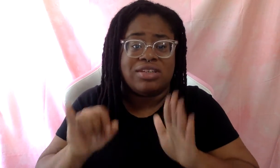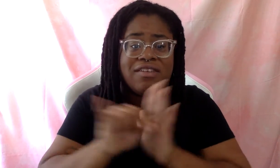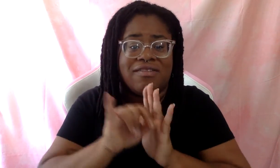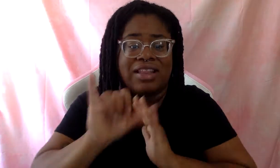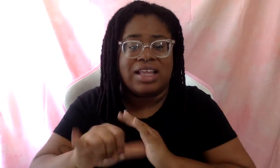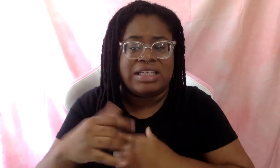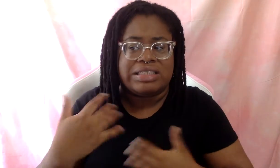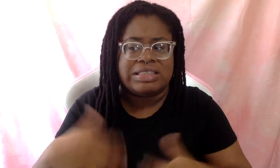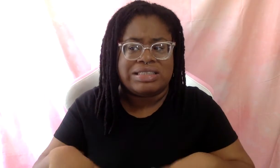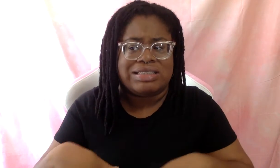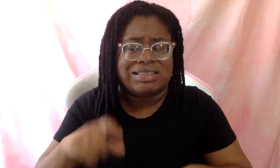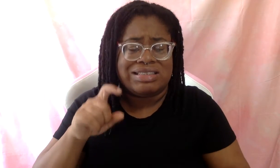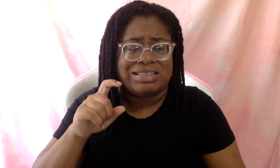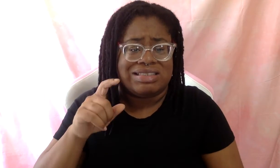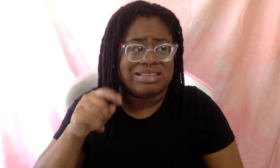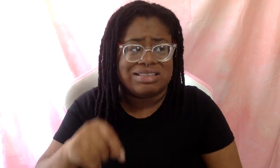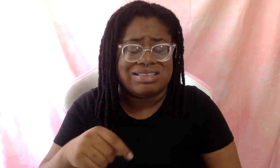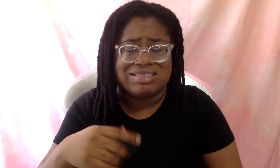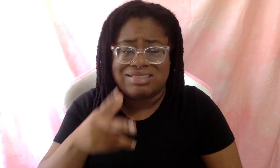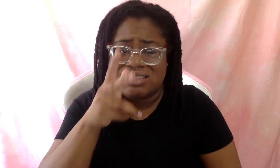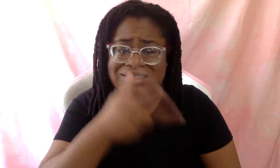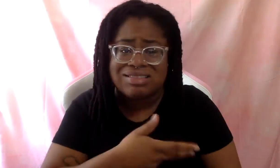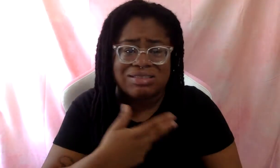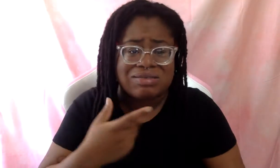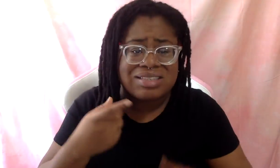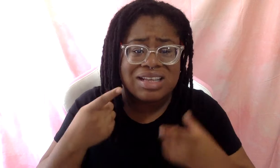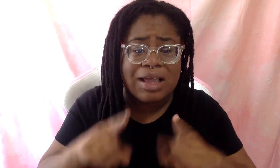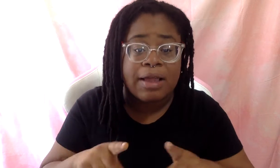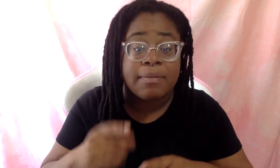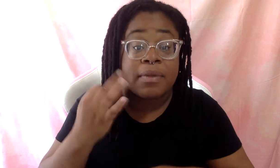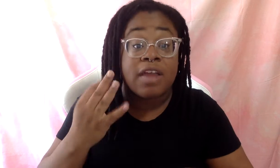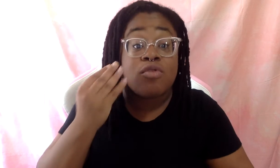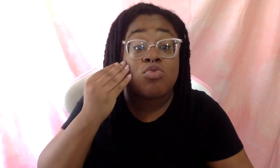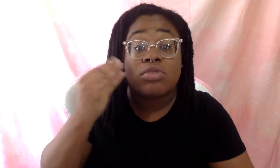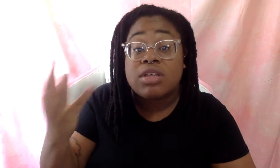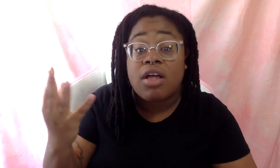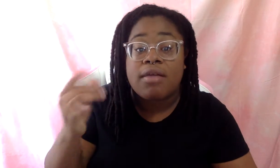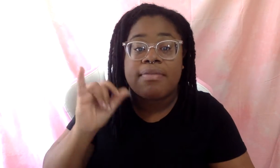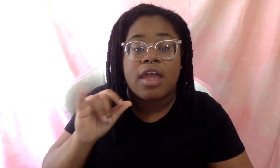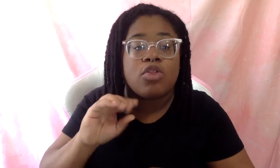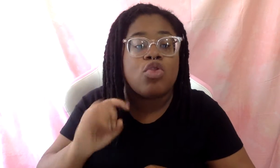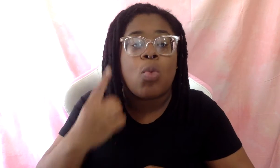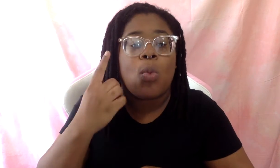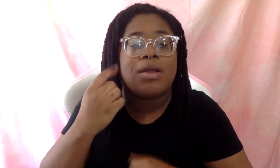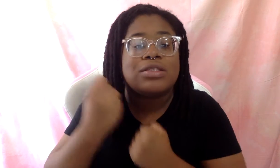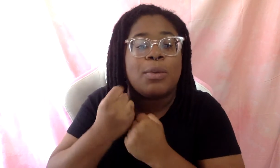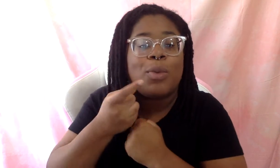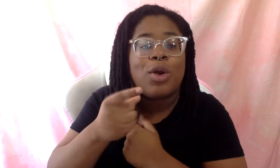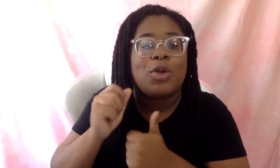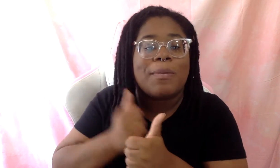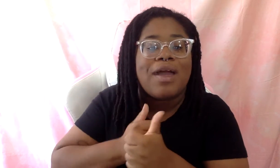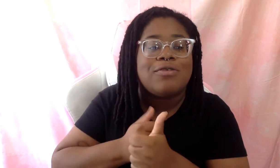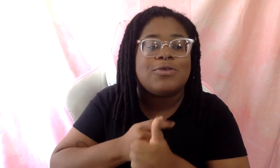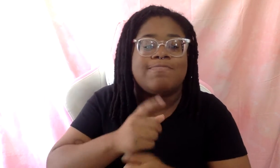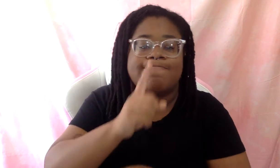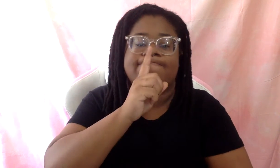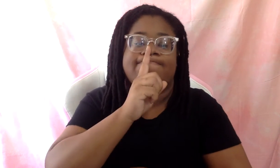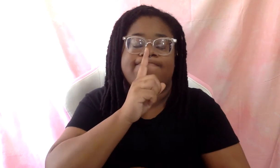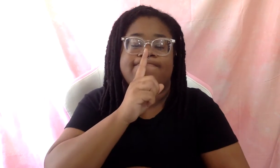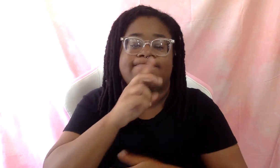is whack. What is happening? But if you say that there's no one else to back you up. So you just don't say it. And no one asks.